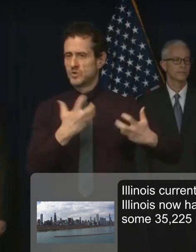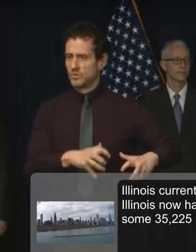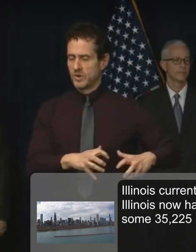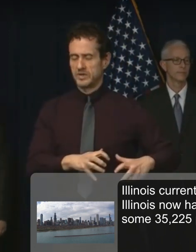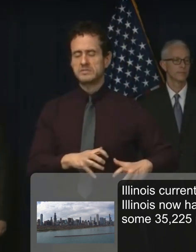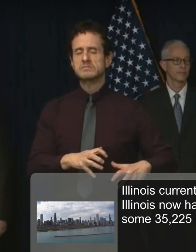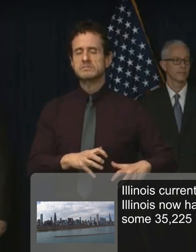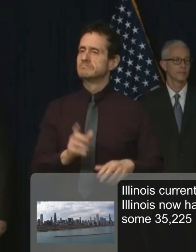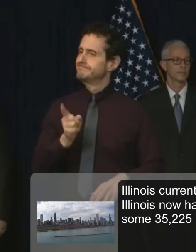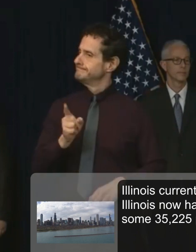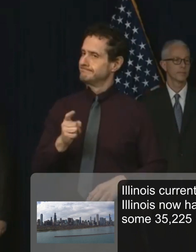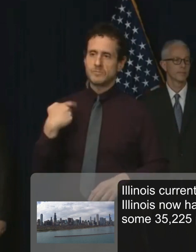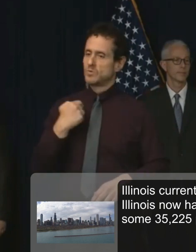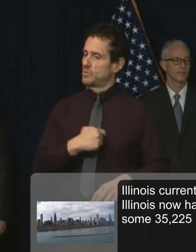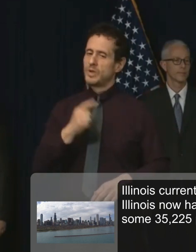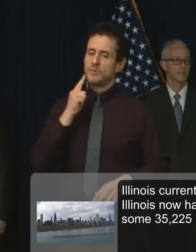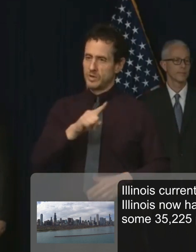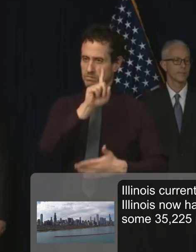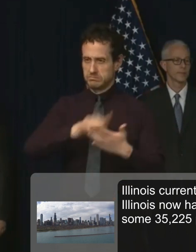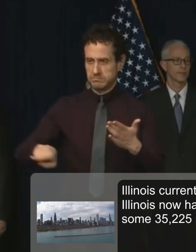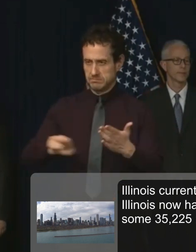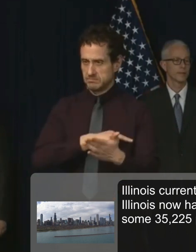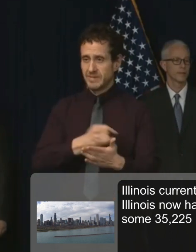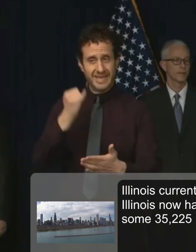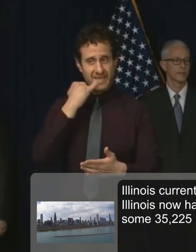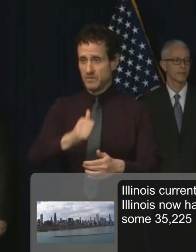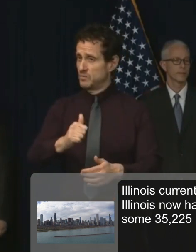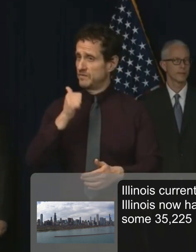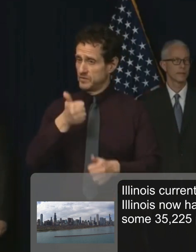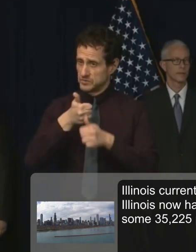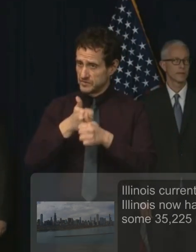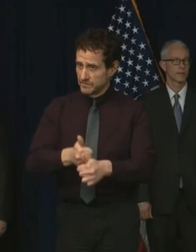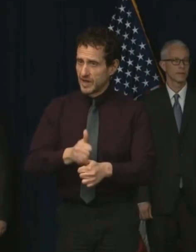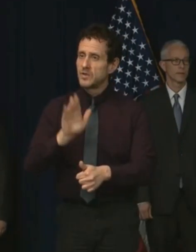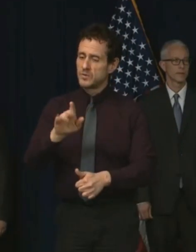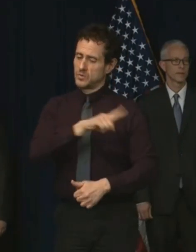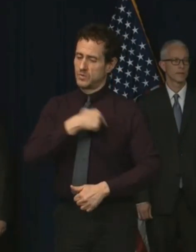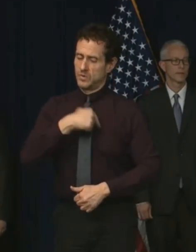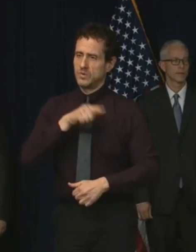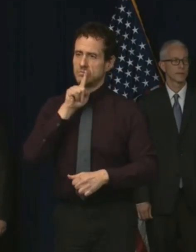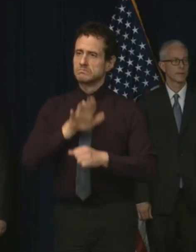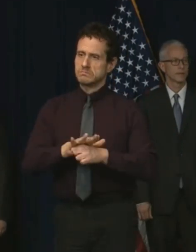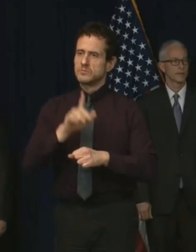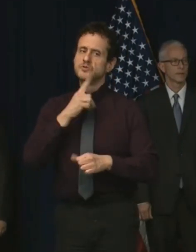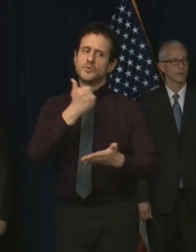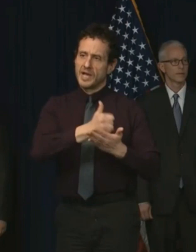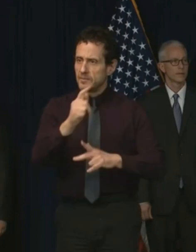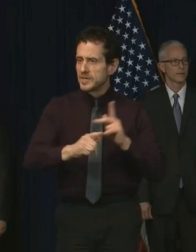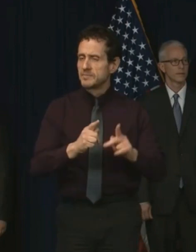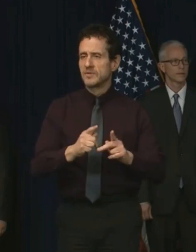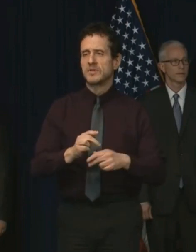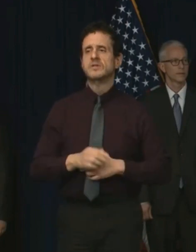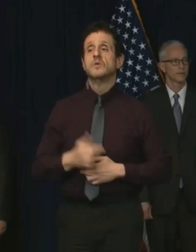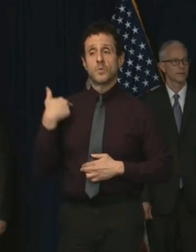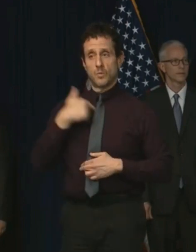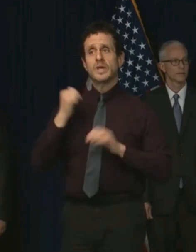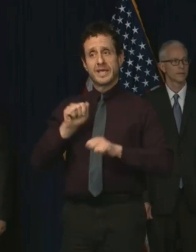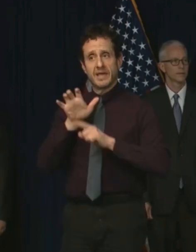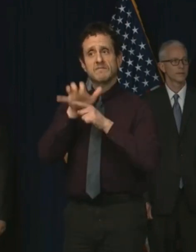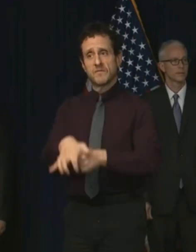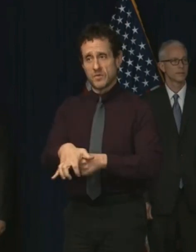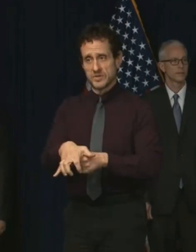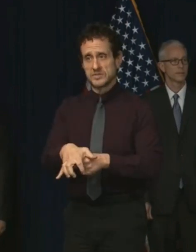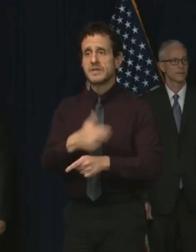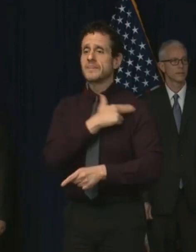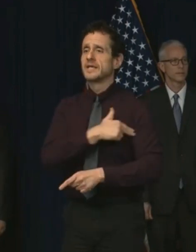and those that refuse to operate in accordance to their oath can and will be compelled to do so